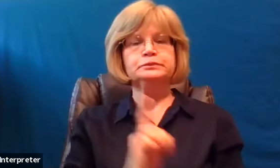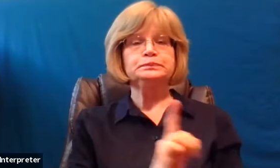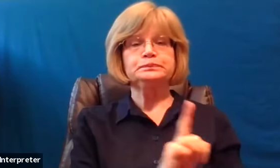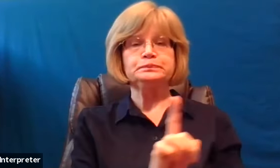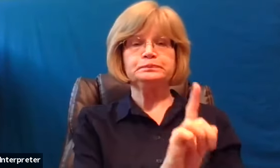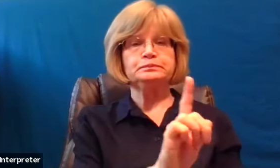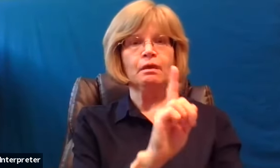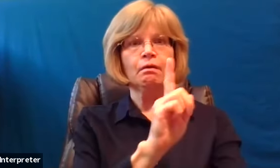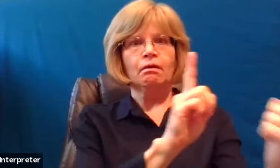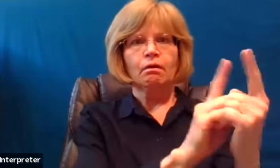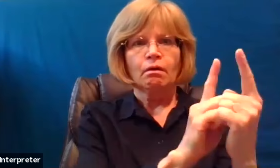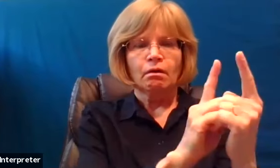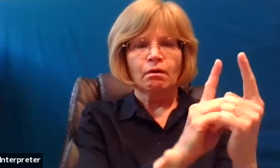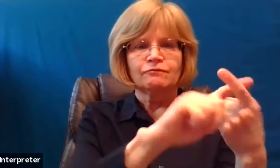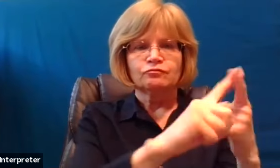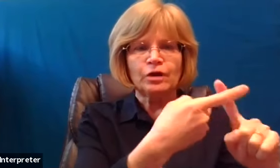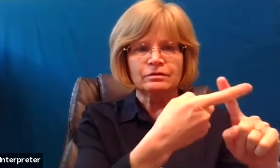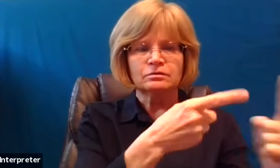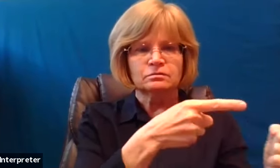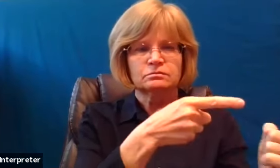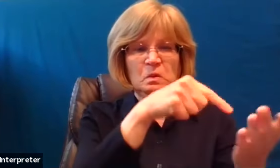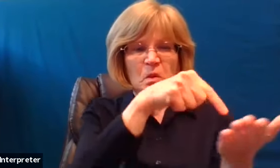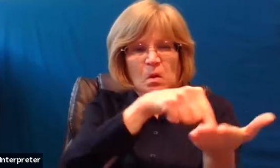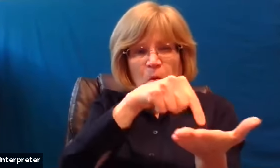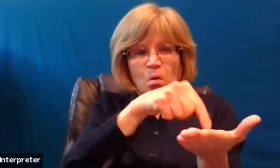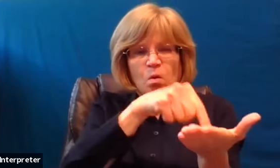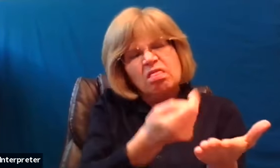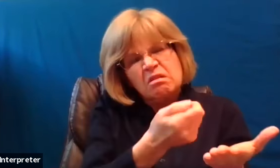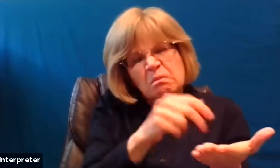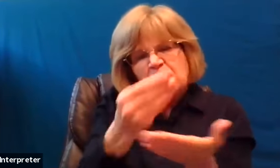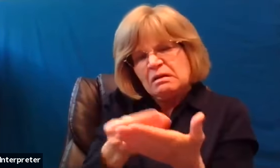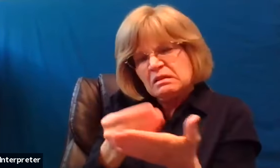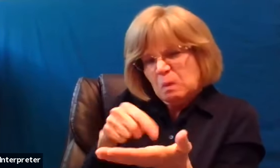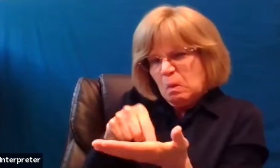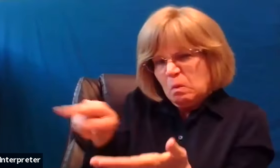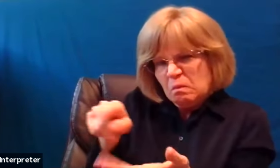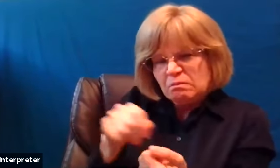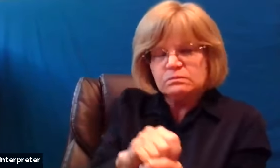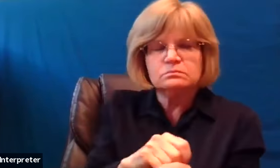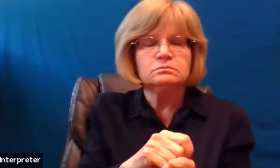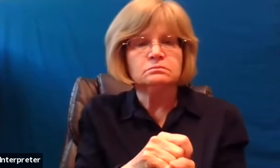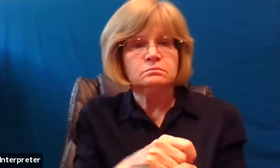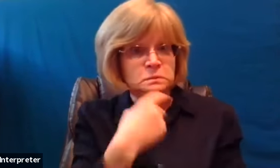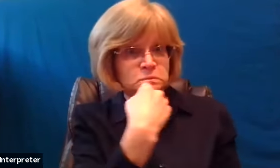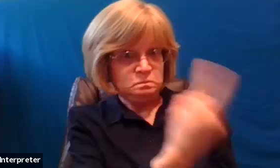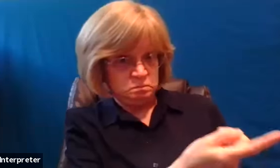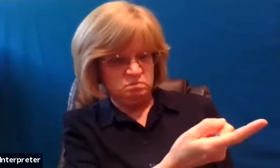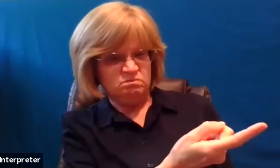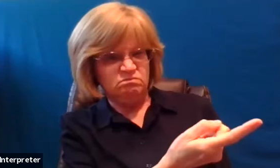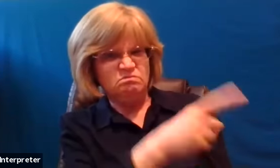and he met a friend a friend who owned him owed him a little bit of money he said to his friend i need that money today i need it right